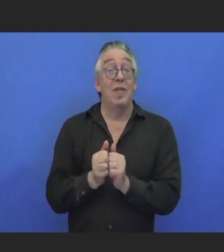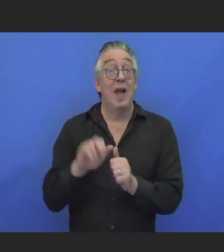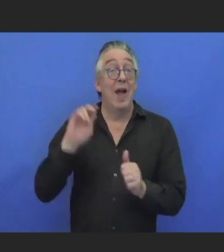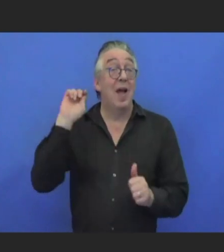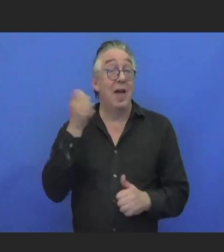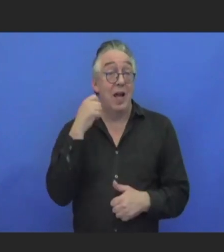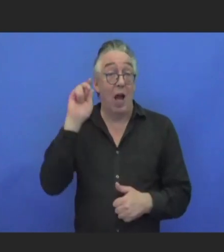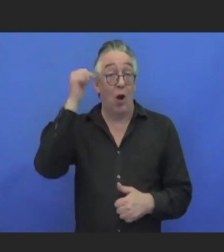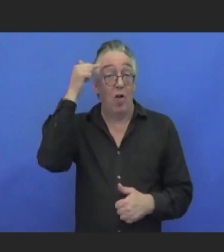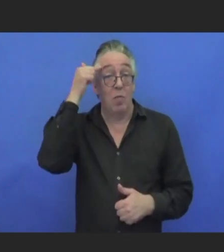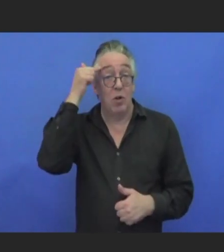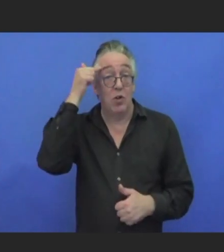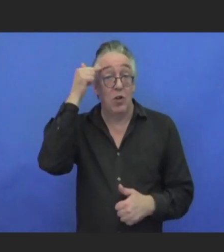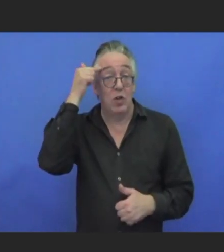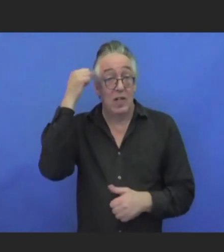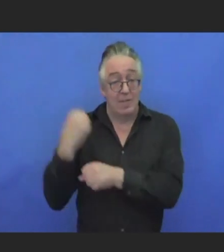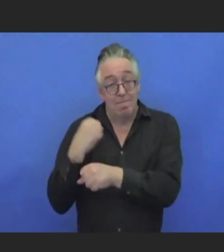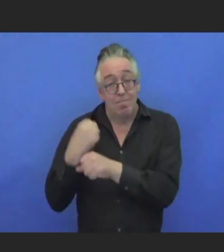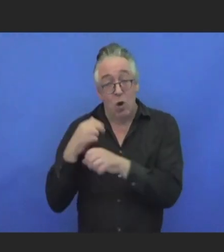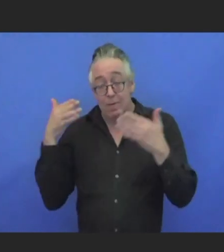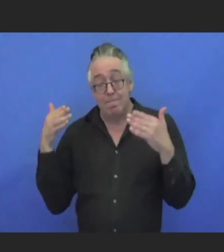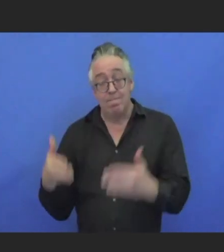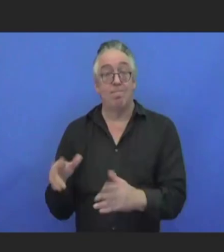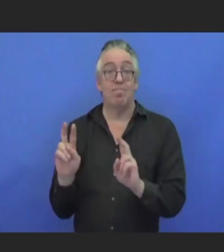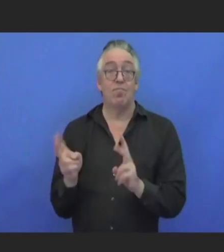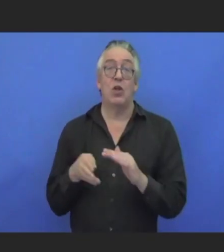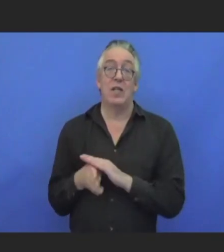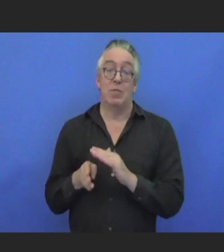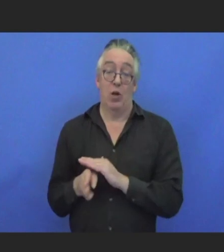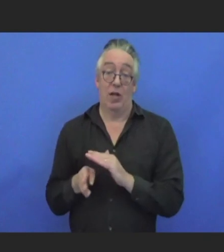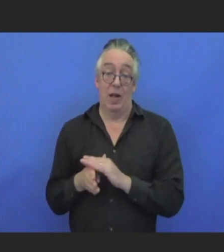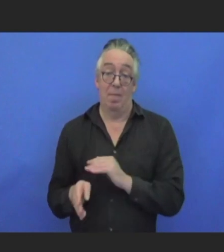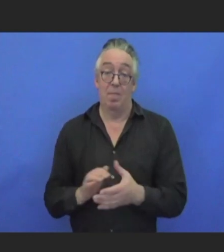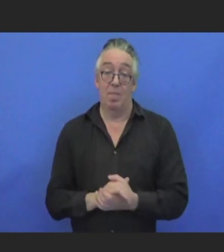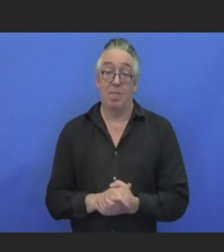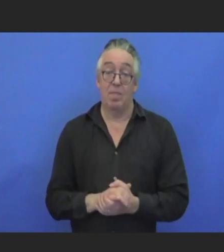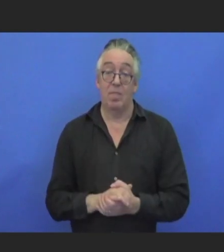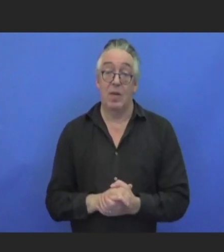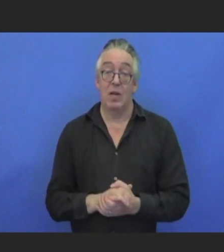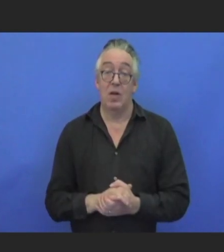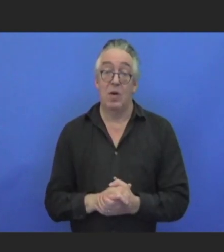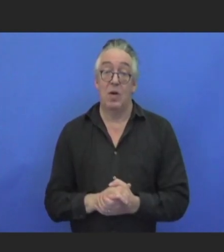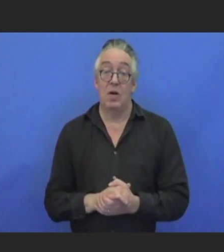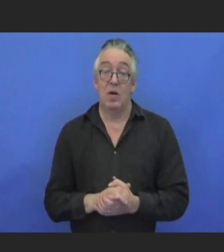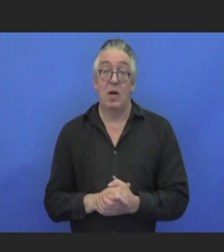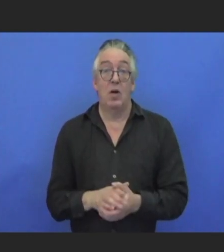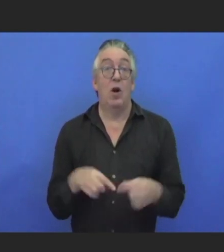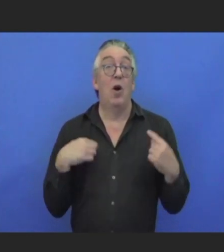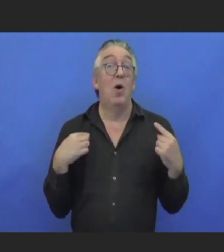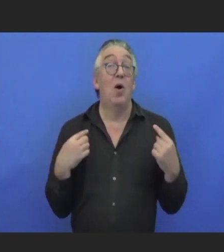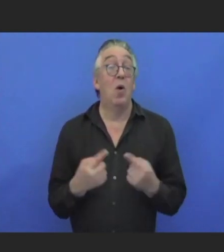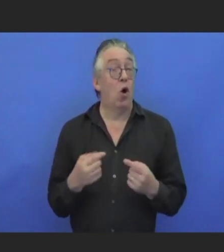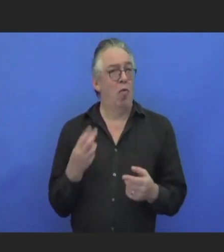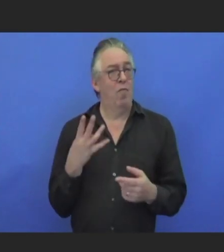to work on accessibility. And I did notice that since our effort in the past few years, many